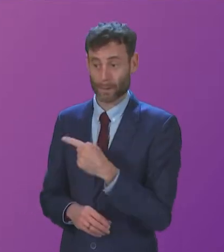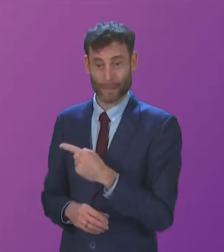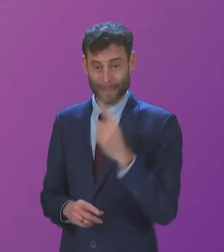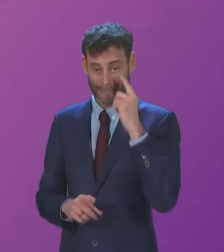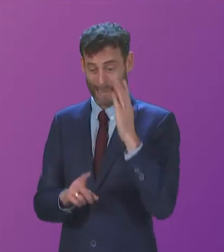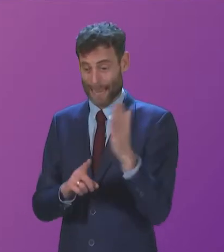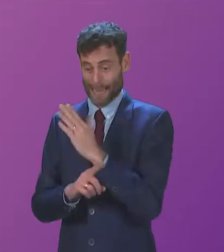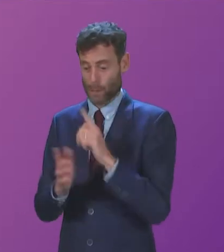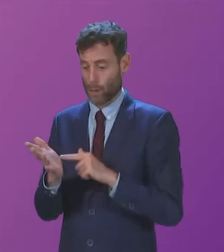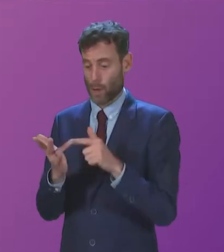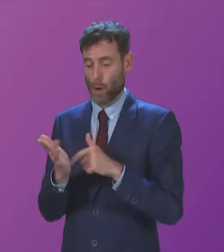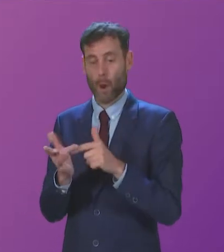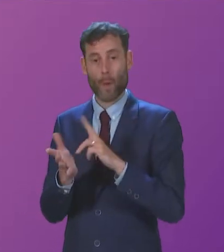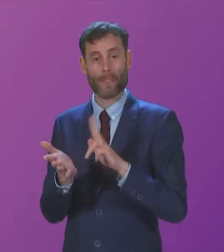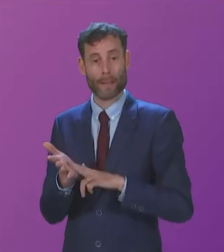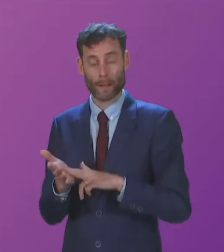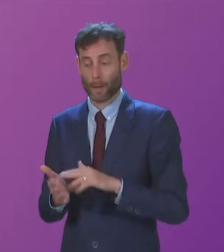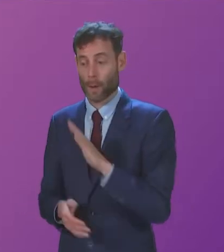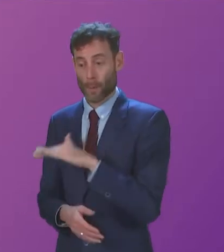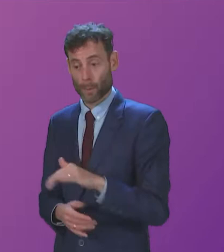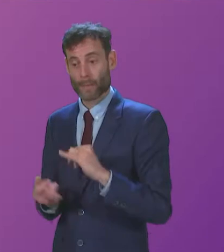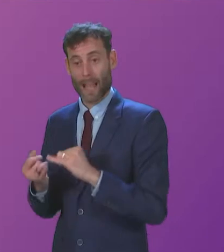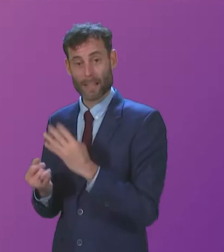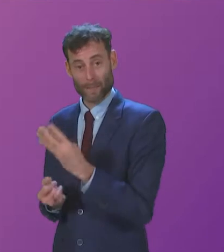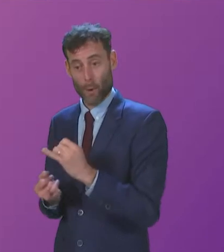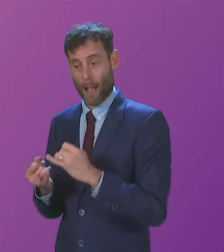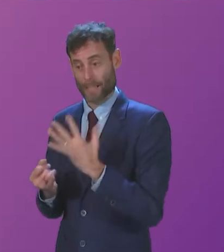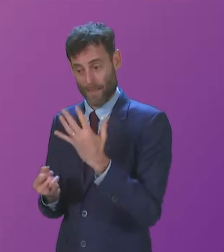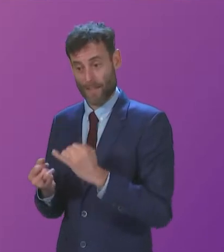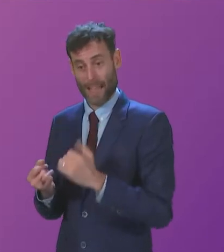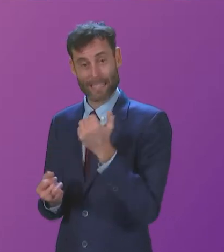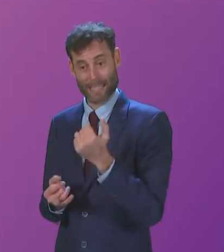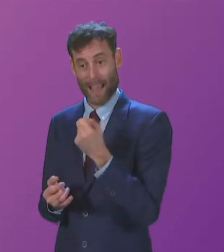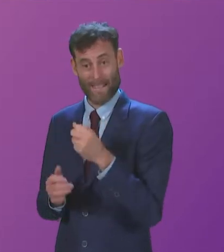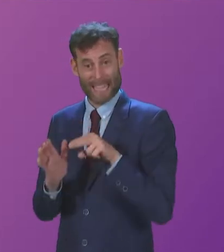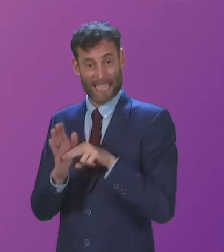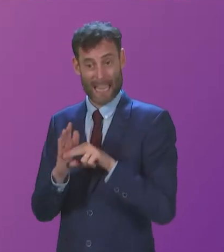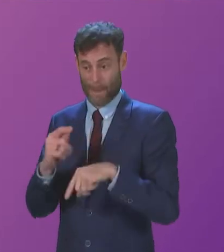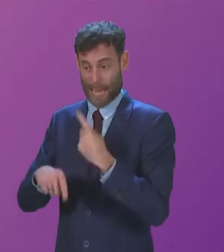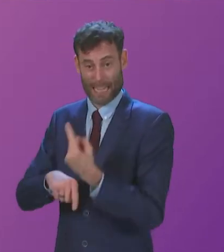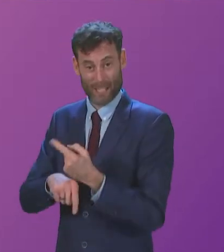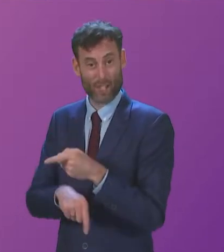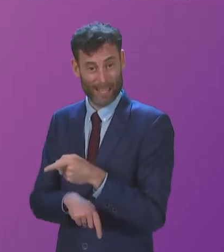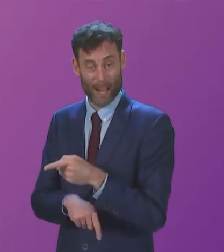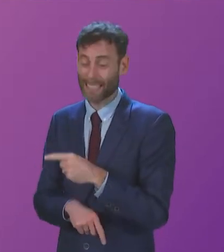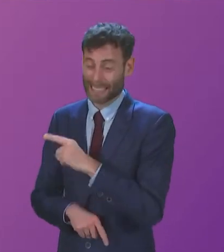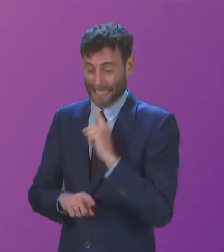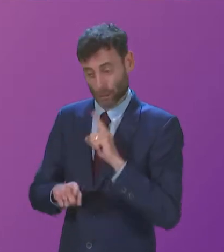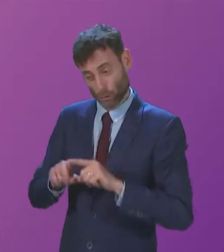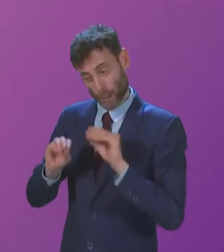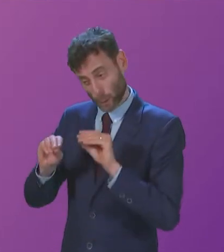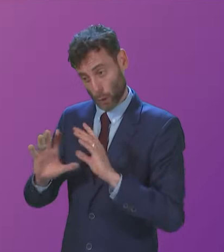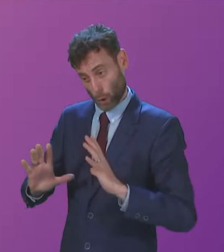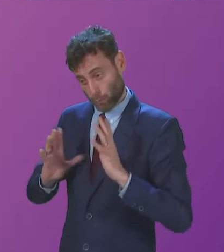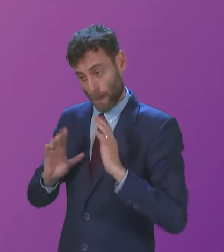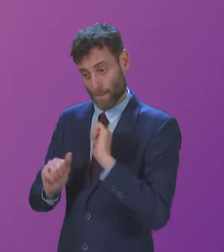Pupils in S4, S5 and S6 are set to sit crucial exams next year, and despite the heroic efforts of teachers, Scotland young peoples